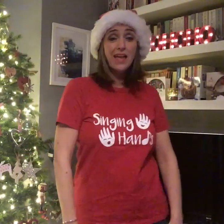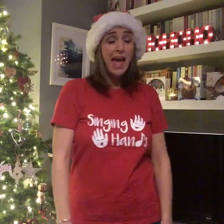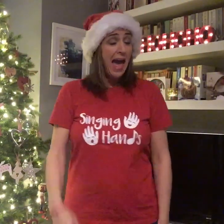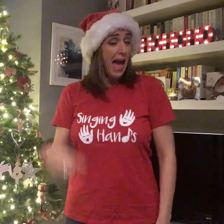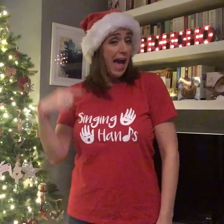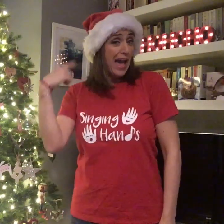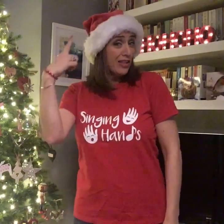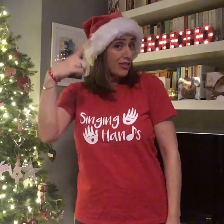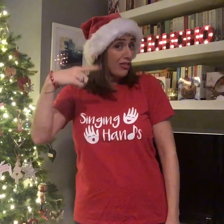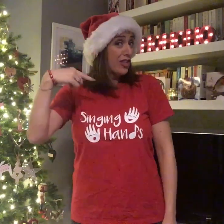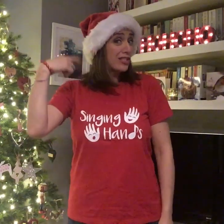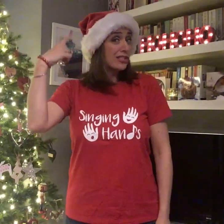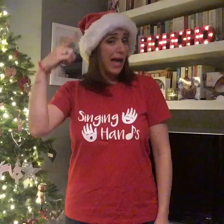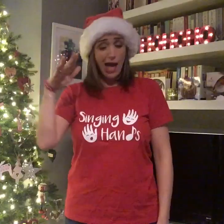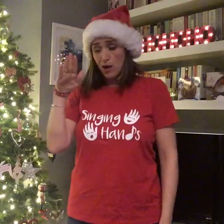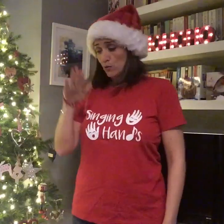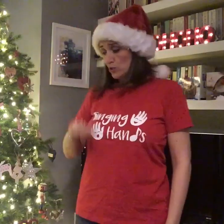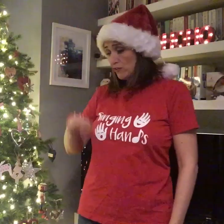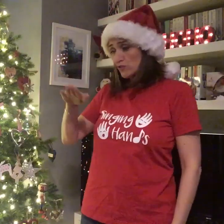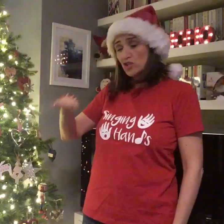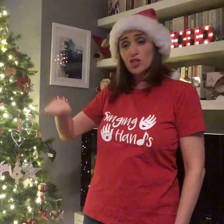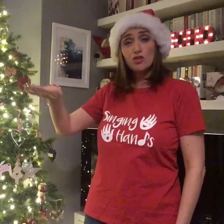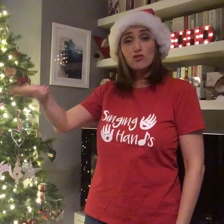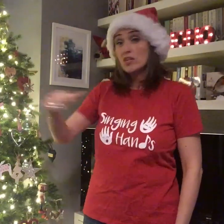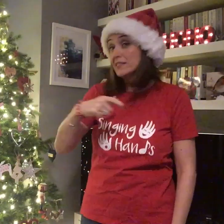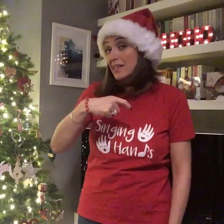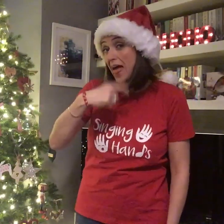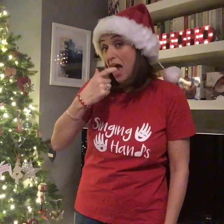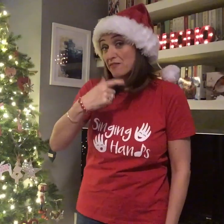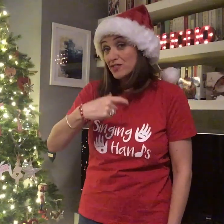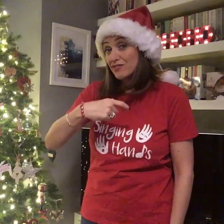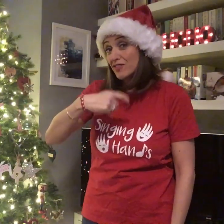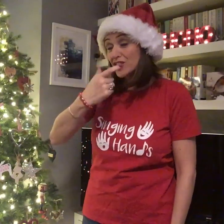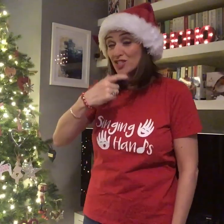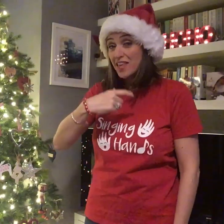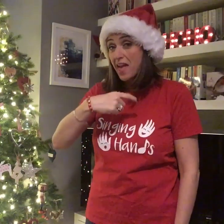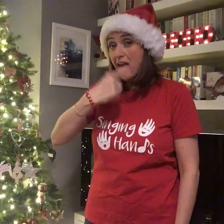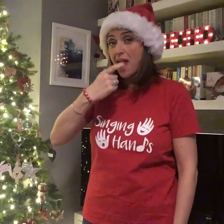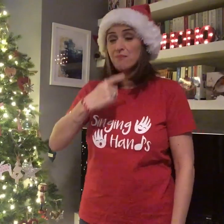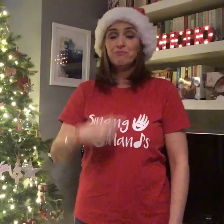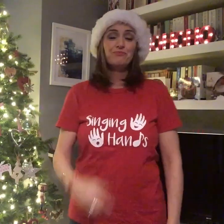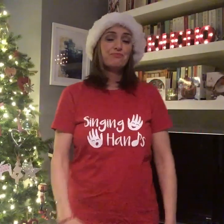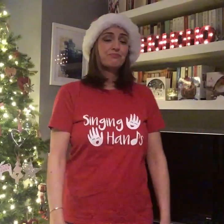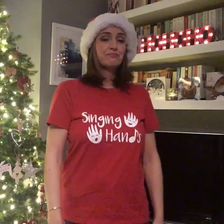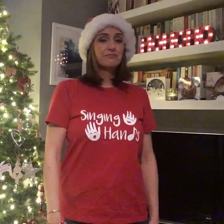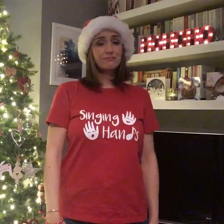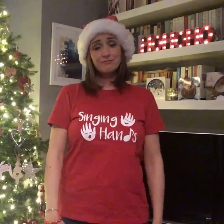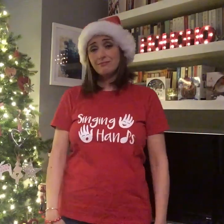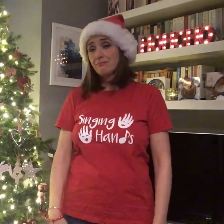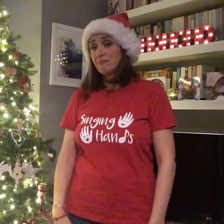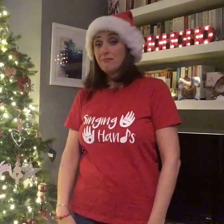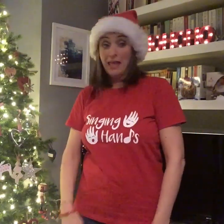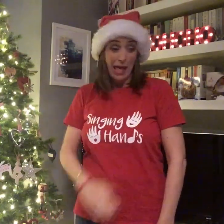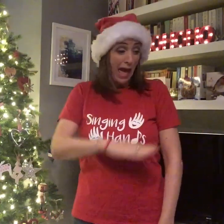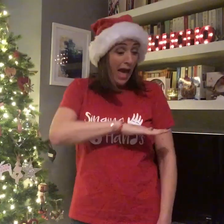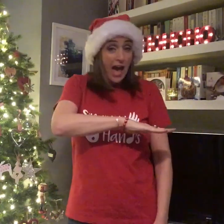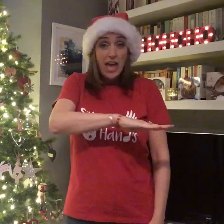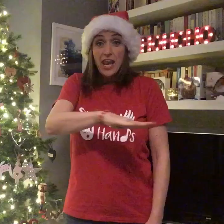And the sound of children's laughter fills the air And